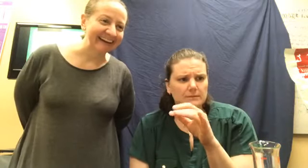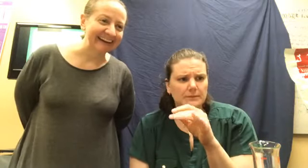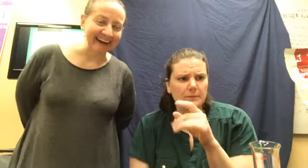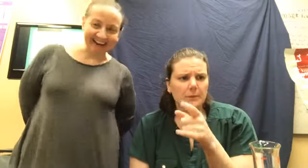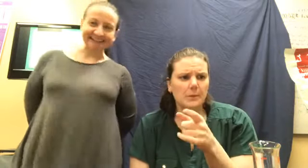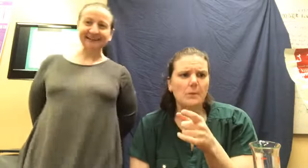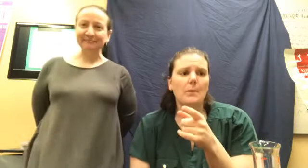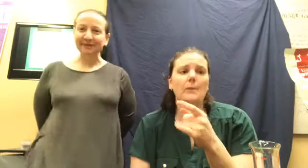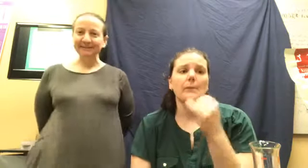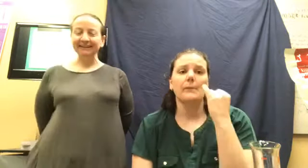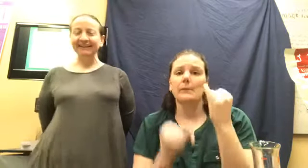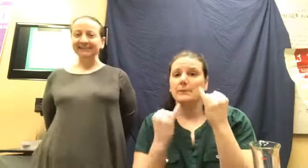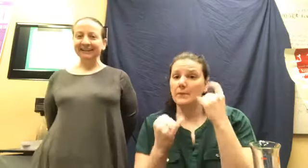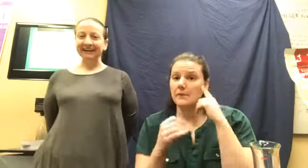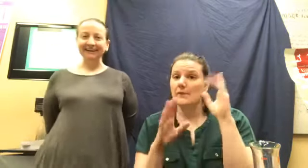Awesome. Perfect. Glad you're here.